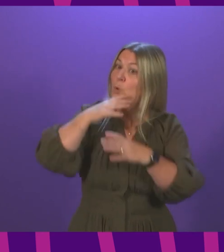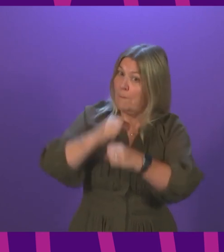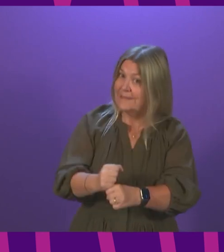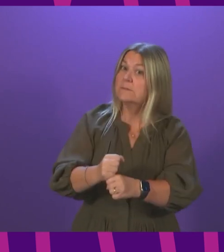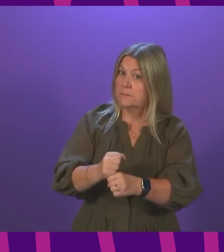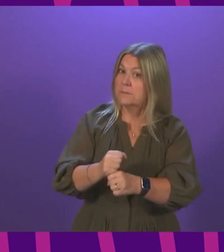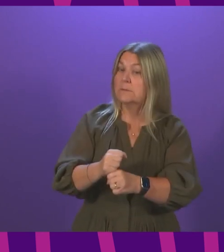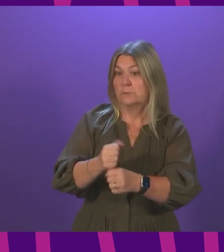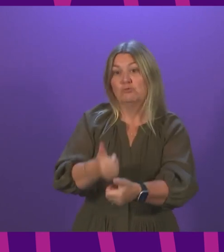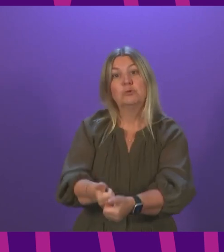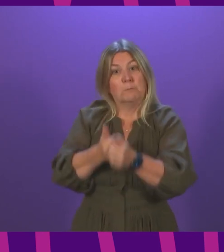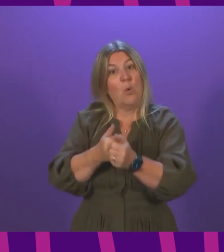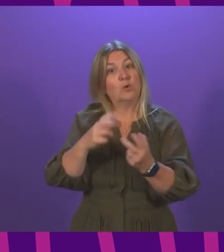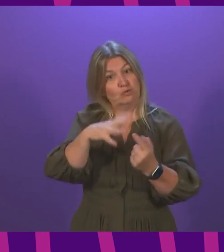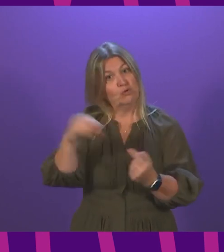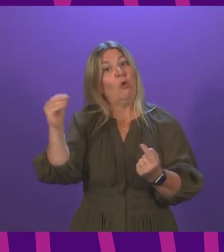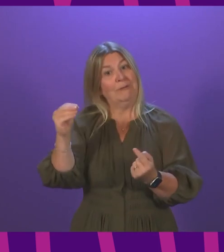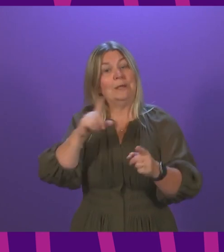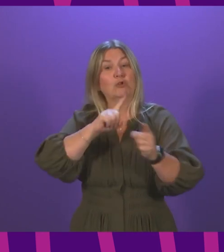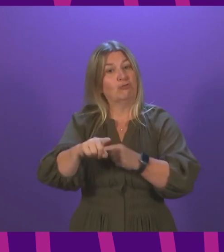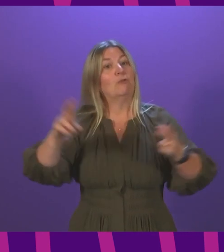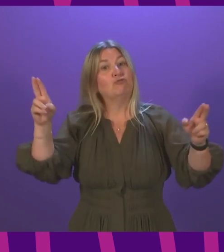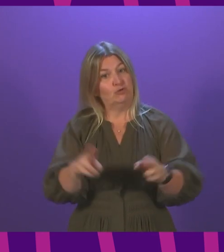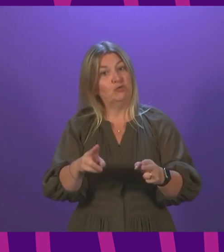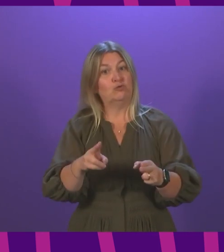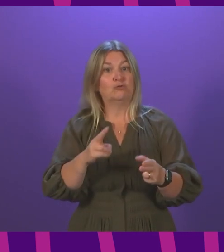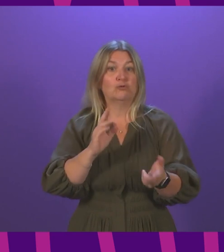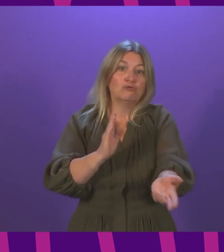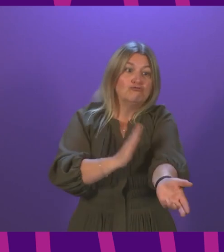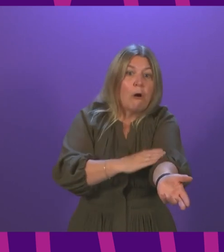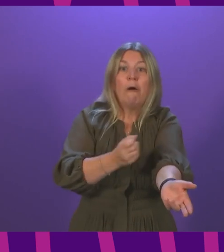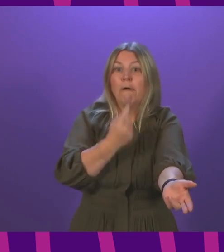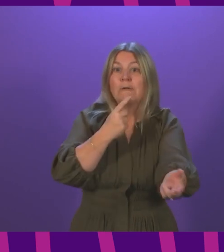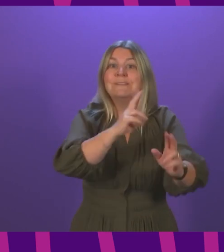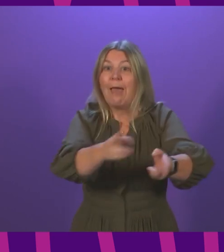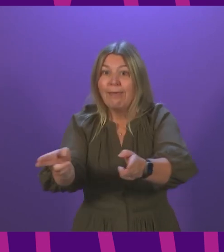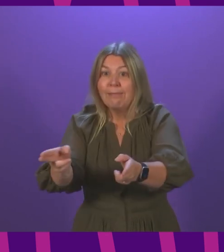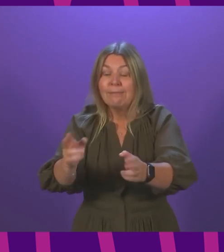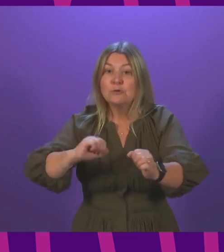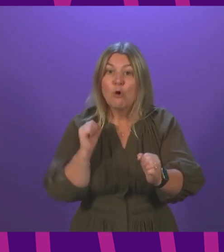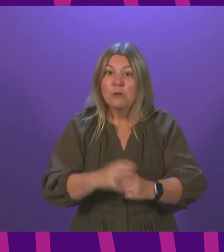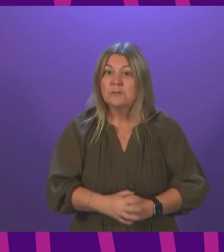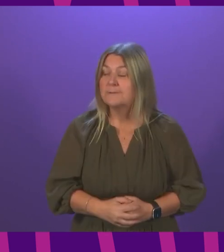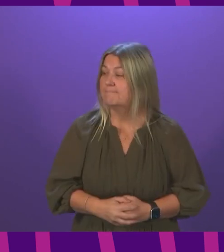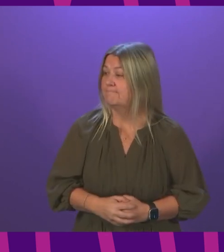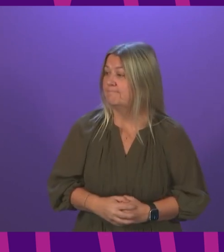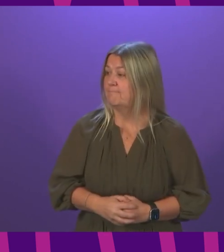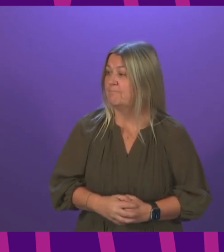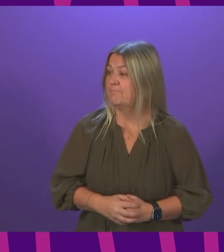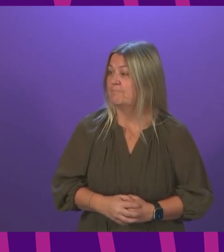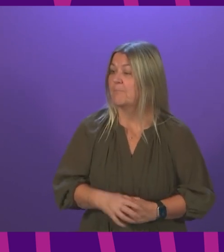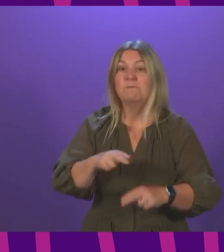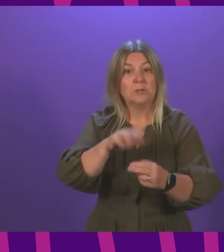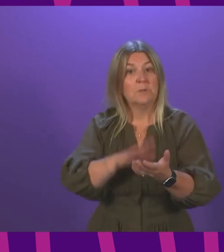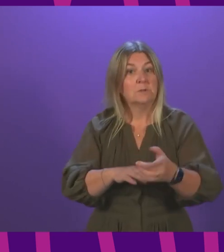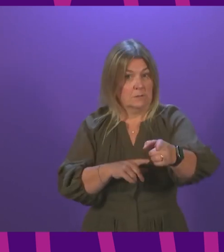to tackle Scotland's drug death crisis? First Minister. I will certainly repeat what I said before. When there is a